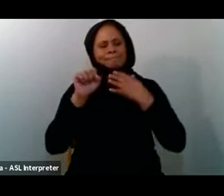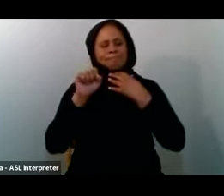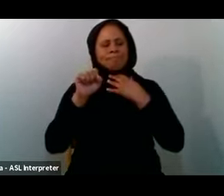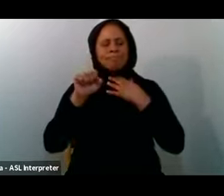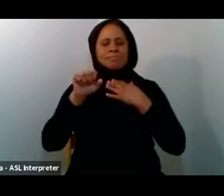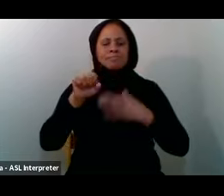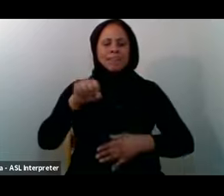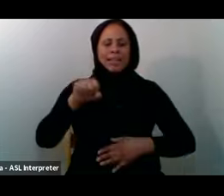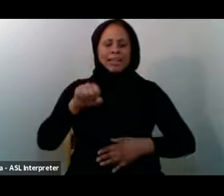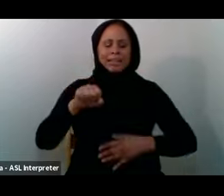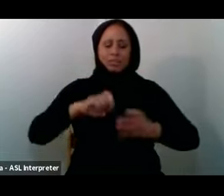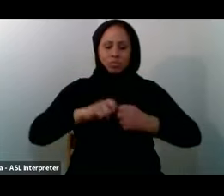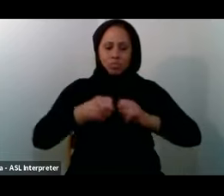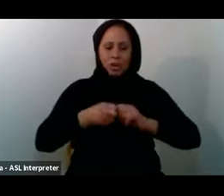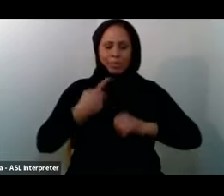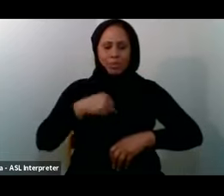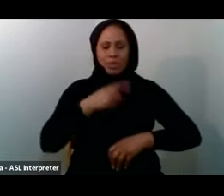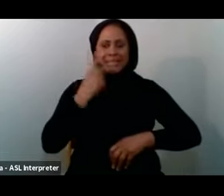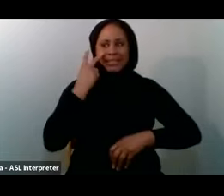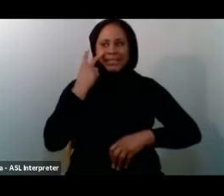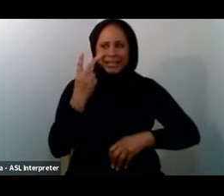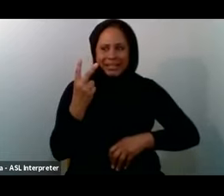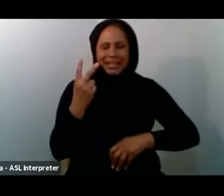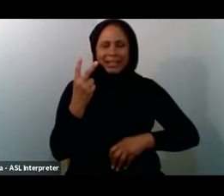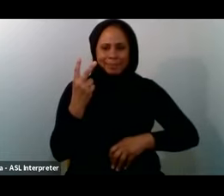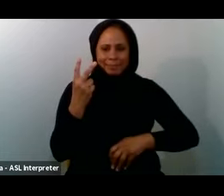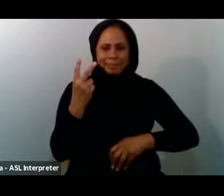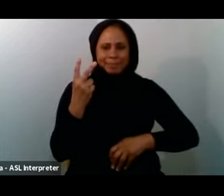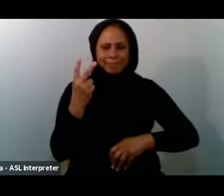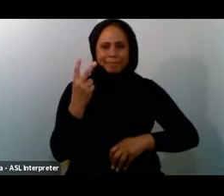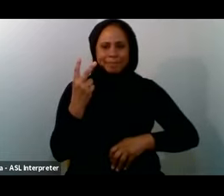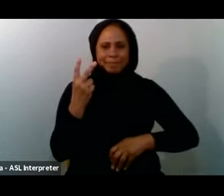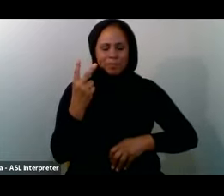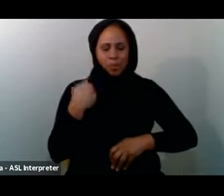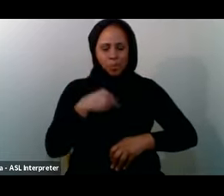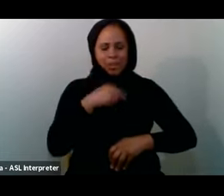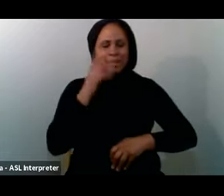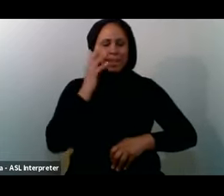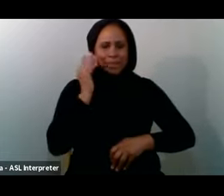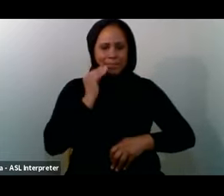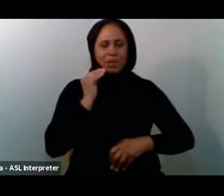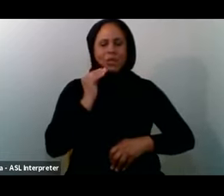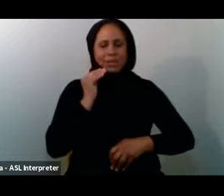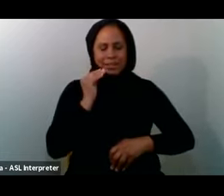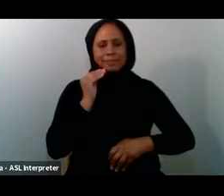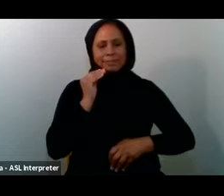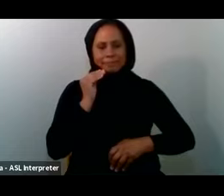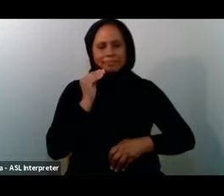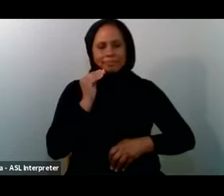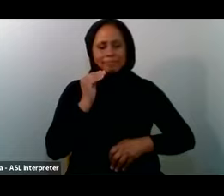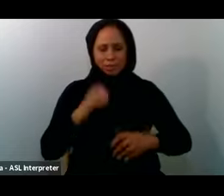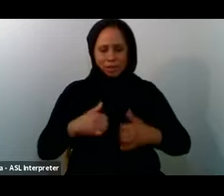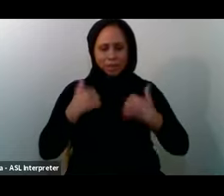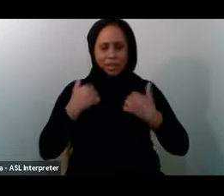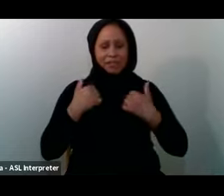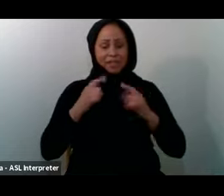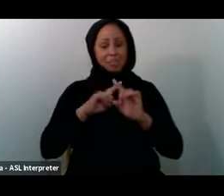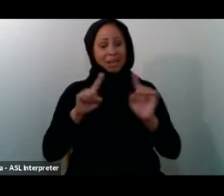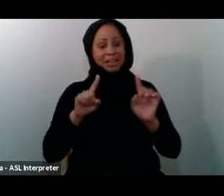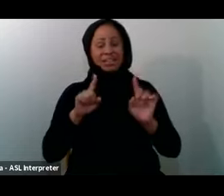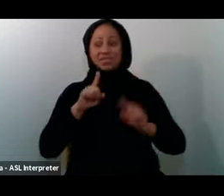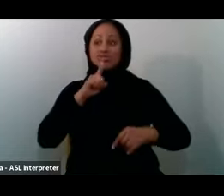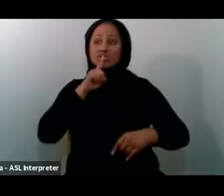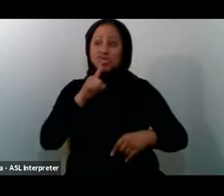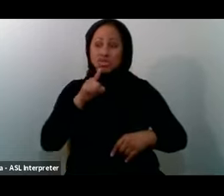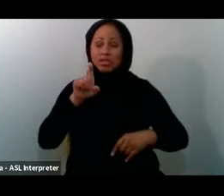Difficulty that we see Within those challenges that we face In reality They're meant to be a source of ease